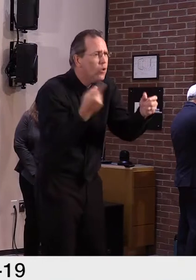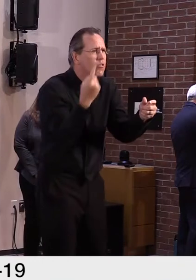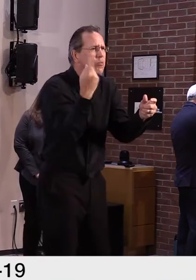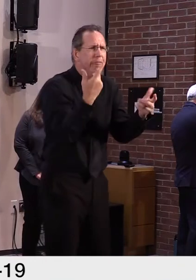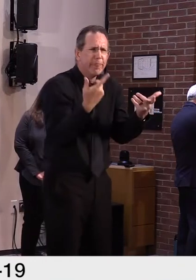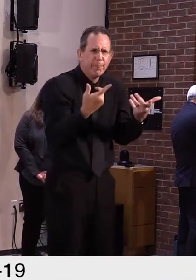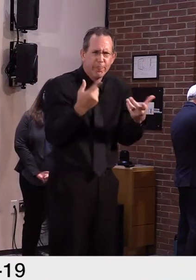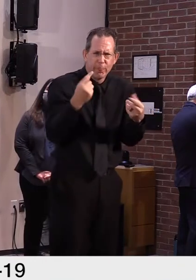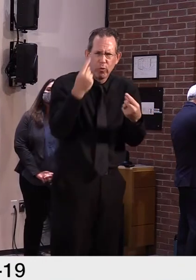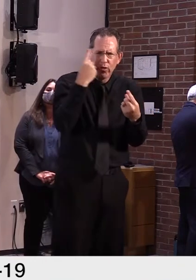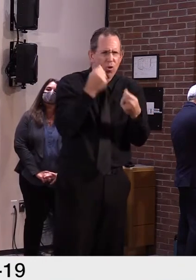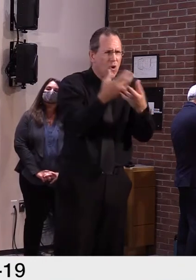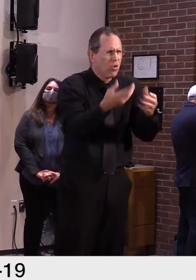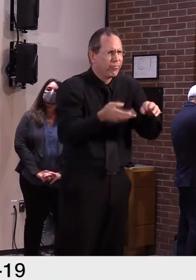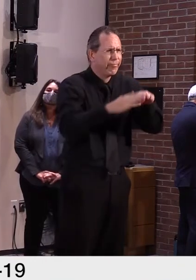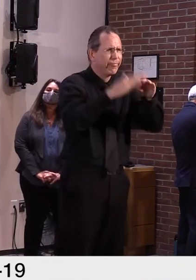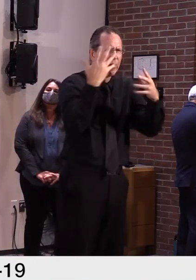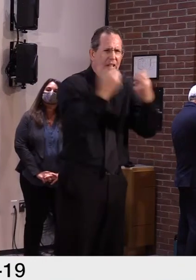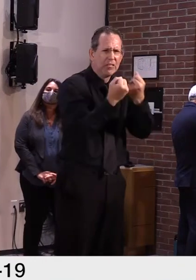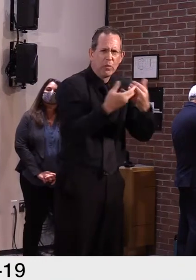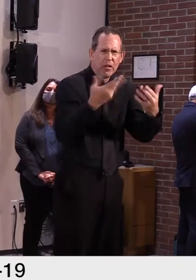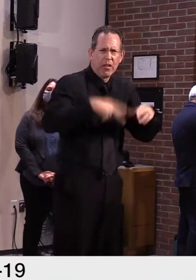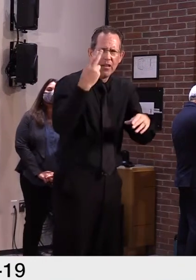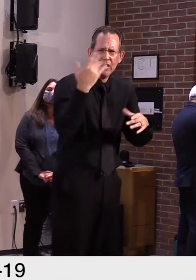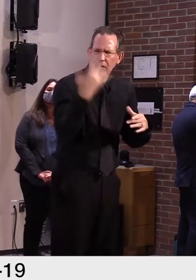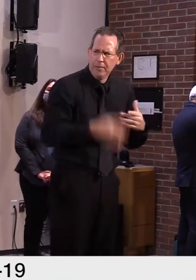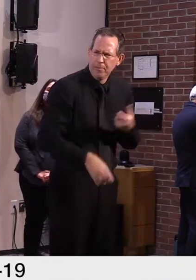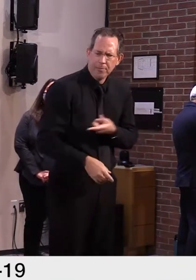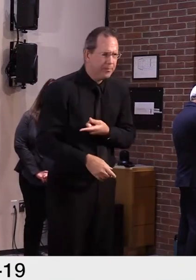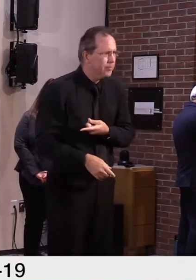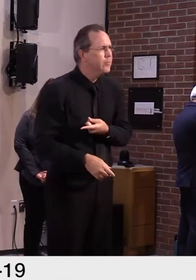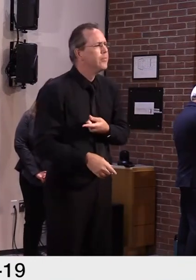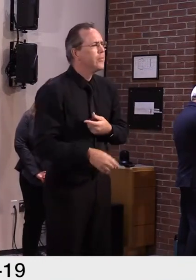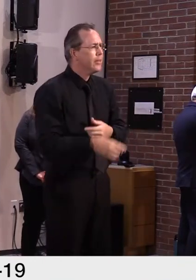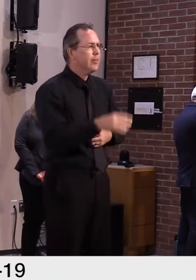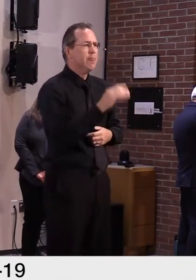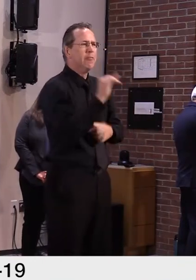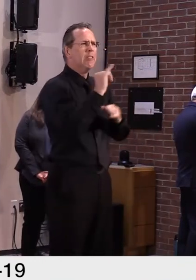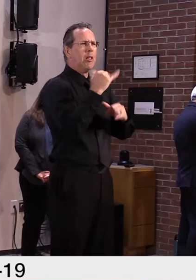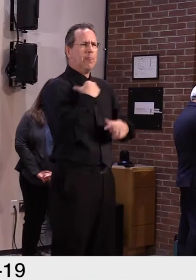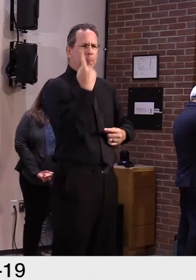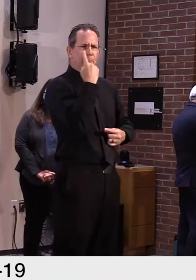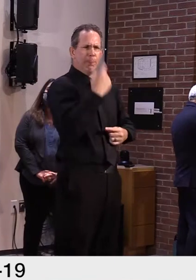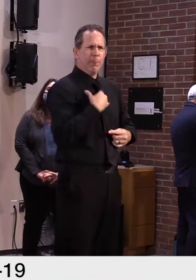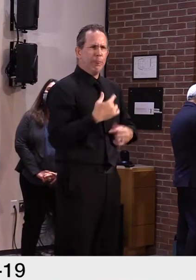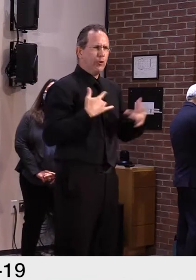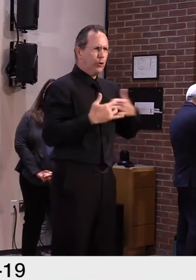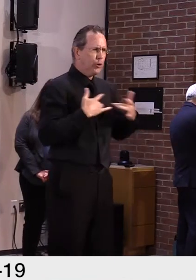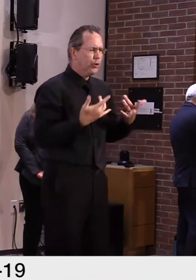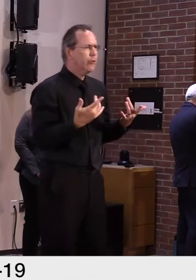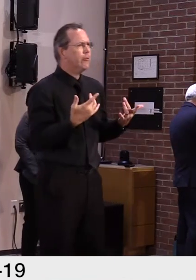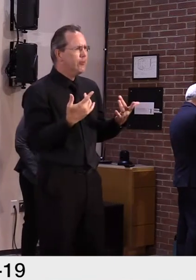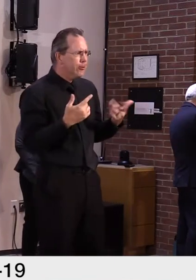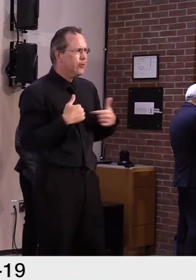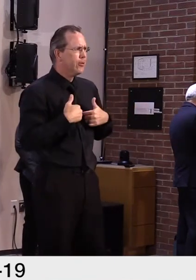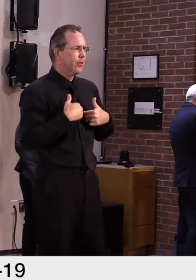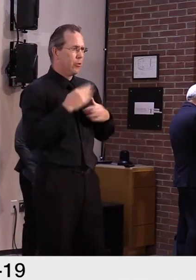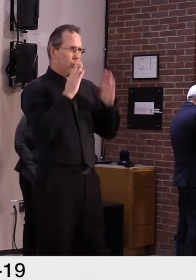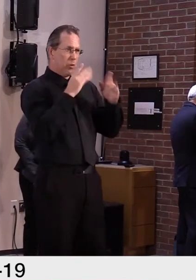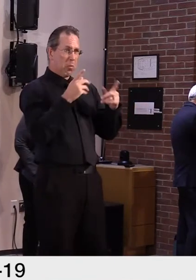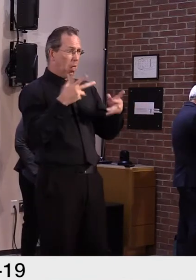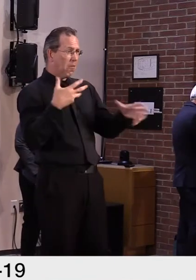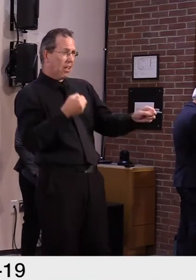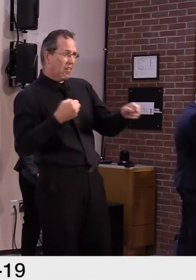But this is alarming. We seem to see more than one every single week at this point.